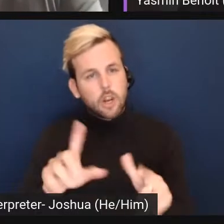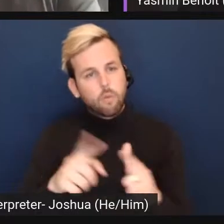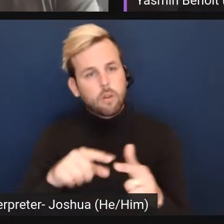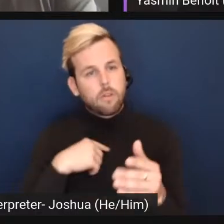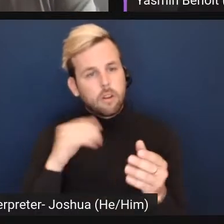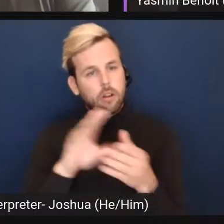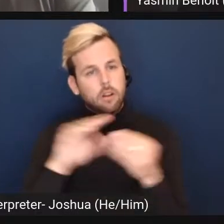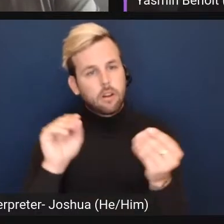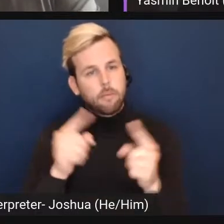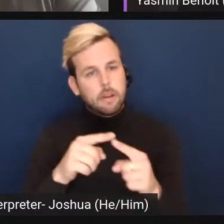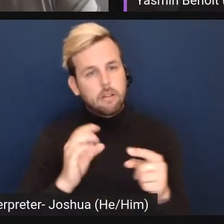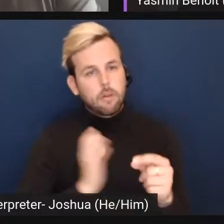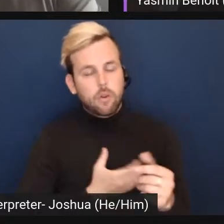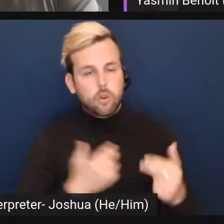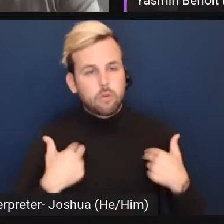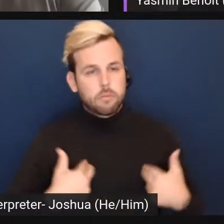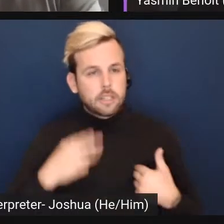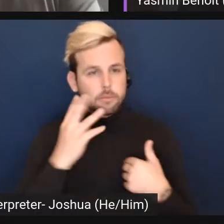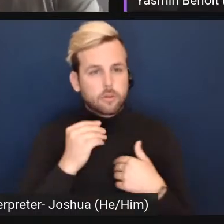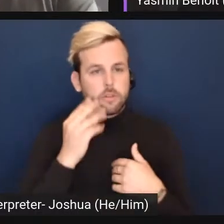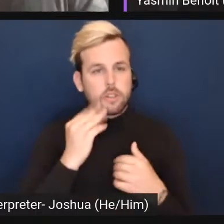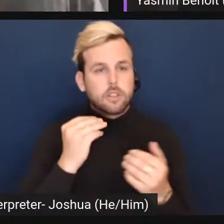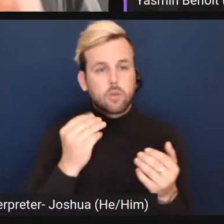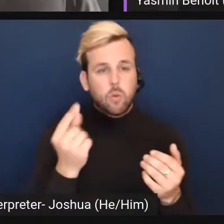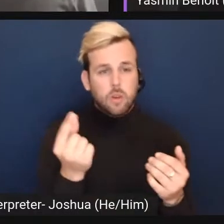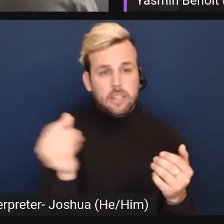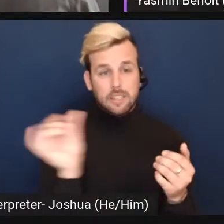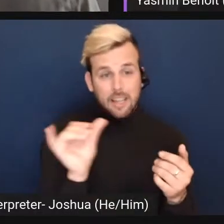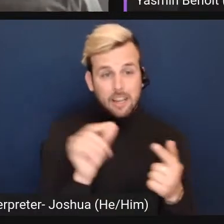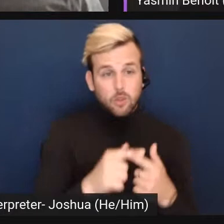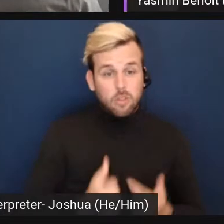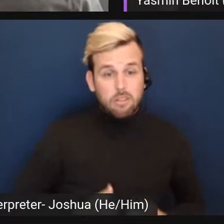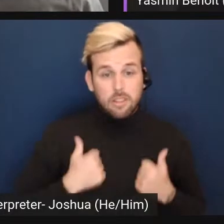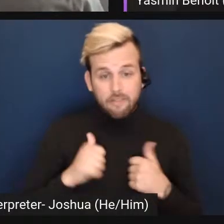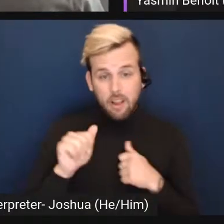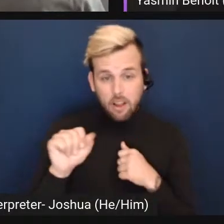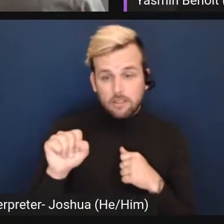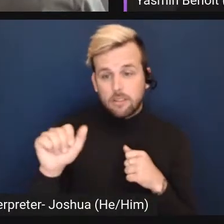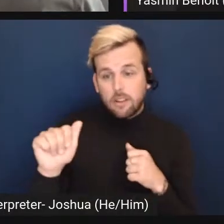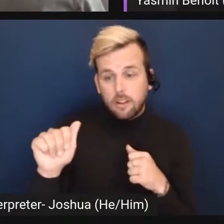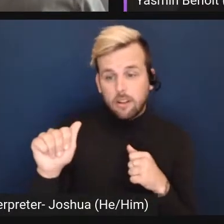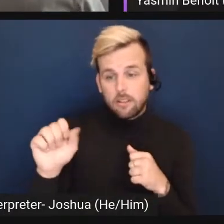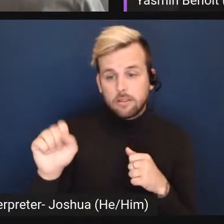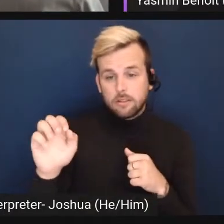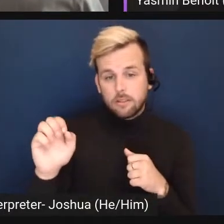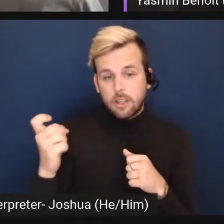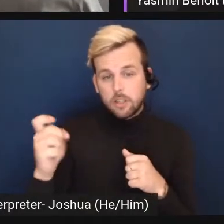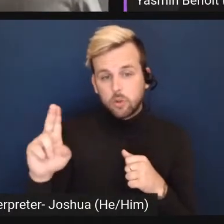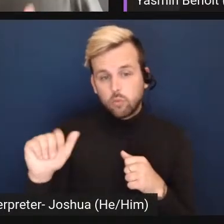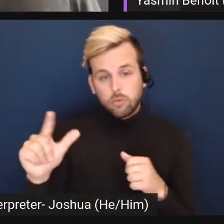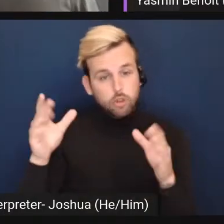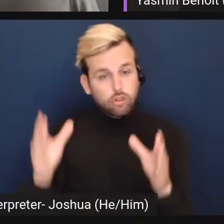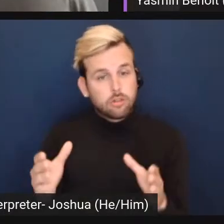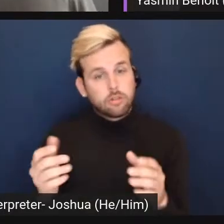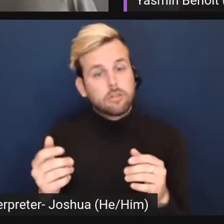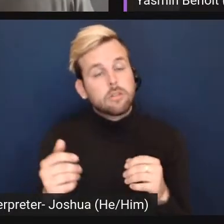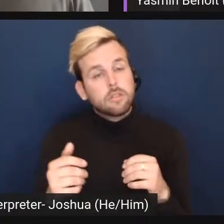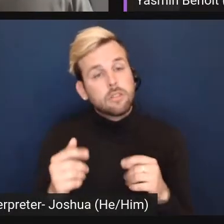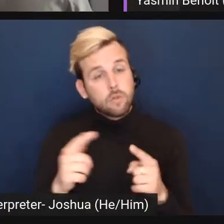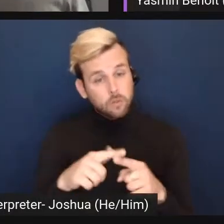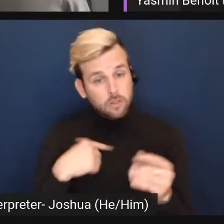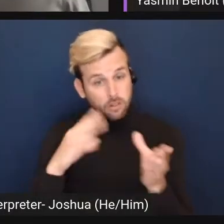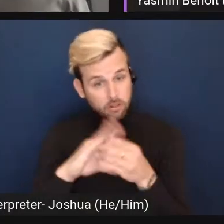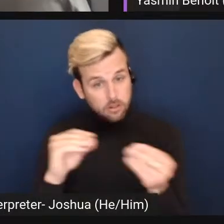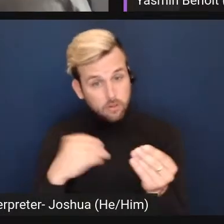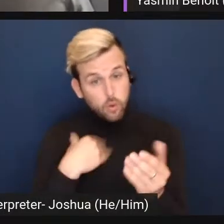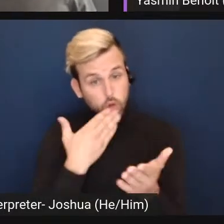about our human experience. We tell what it's like to live life as an asexual person. And when we tell those stories, if we